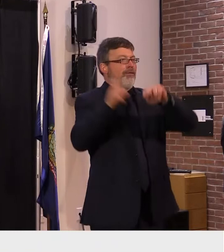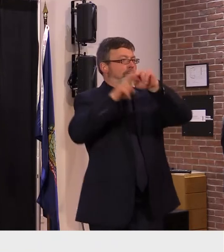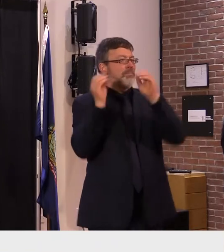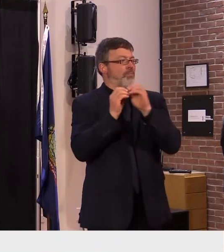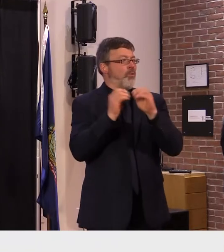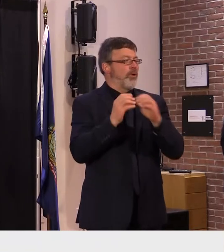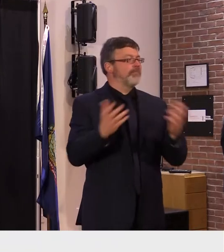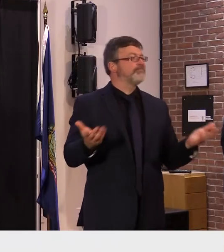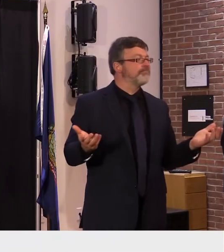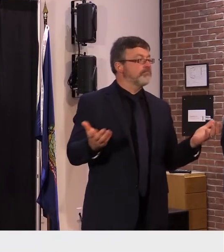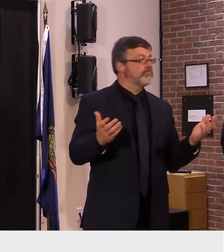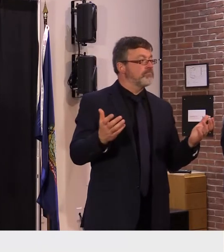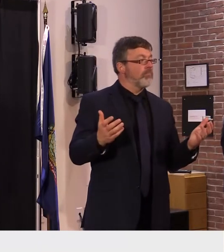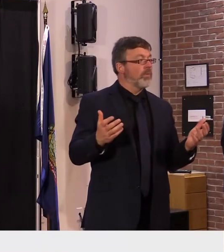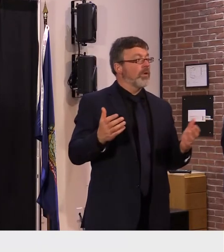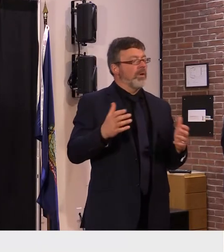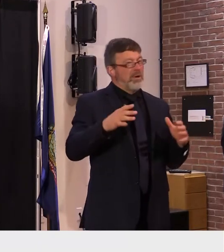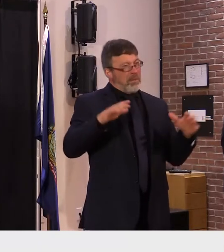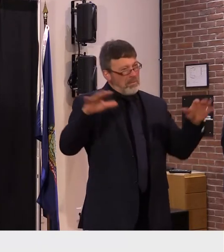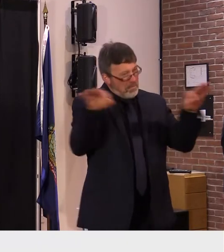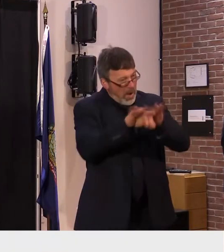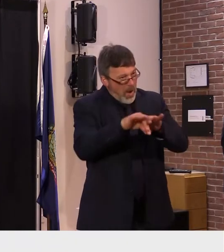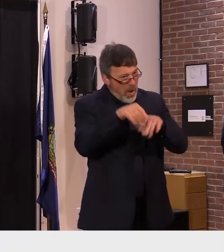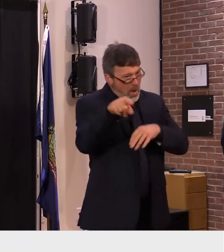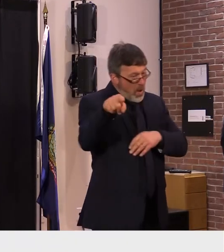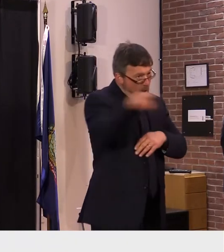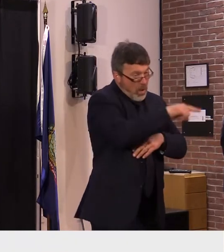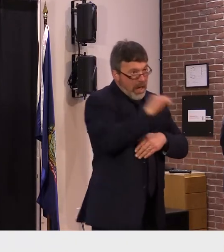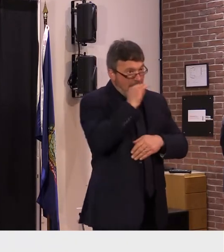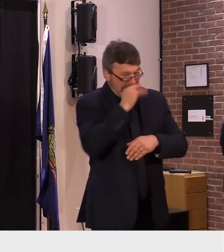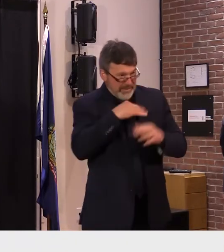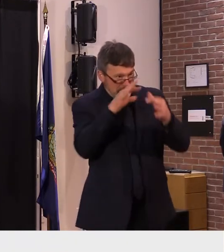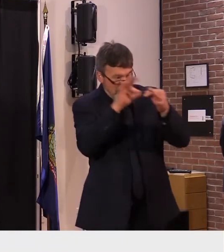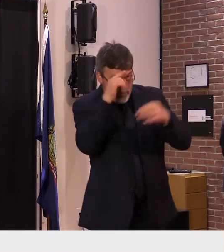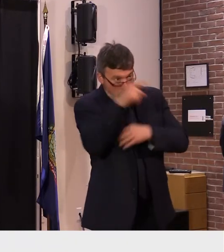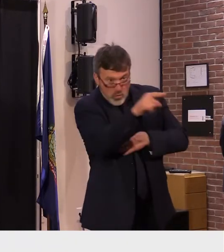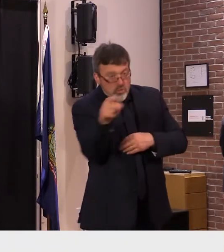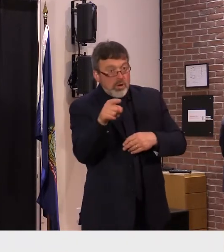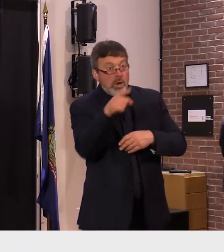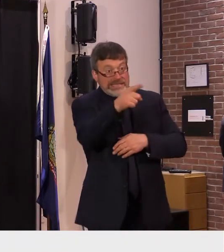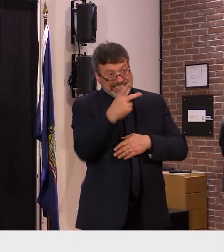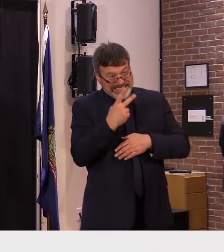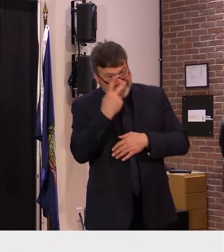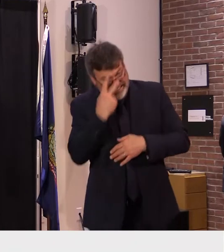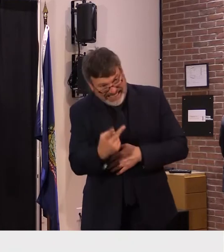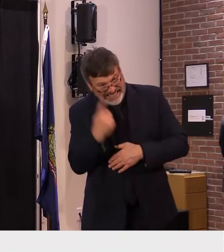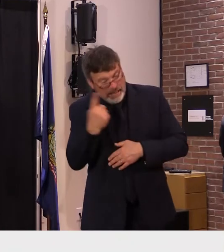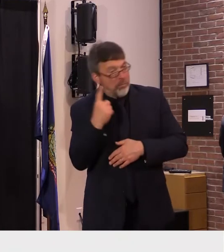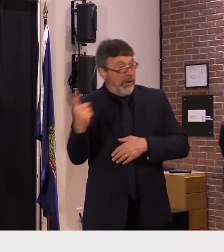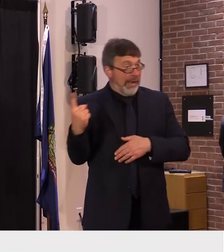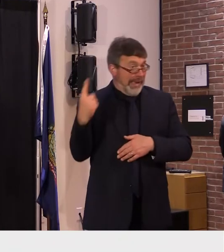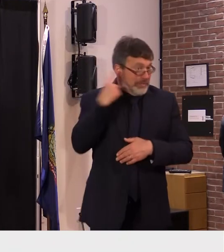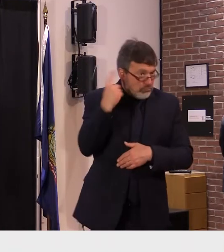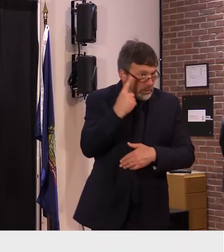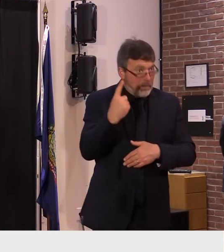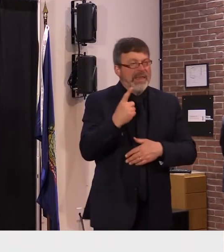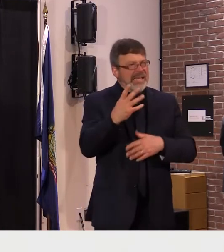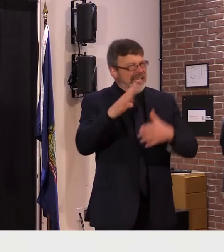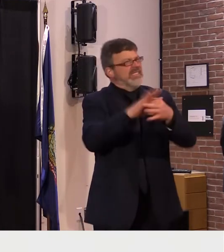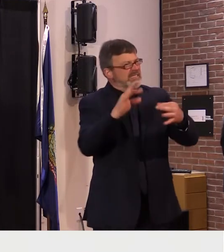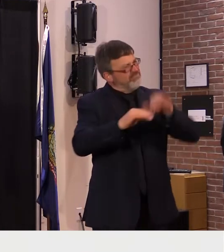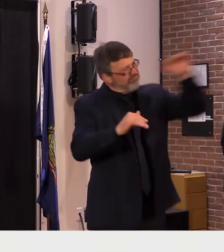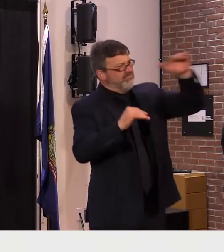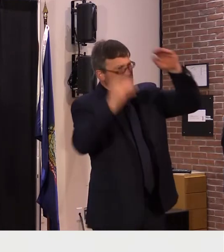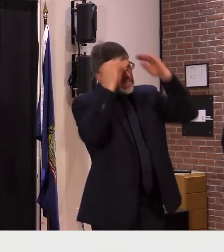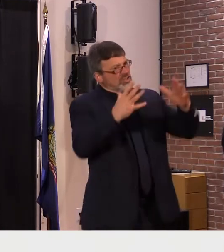if they see something so just because there's more threats doesn't mean we don't want to hear about more situations because